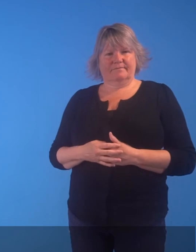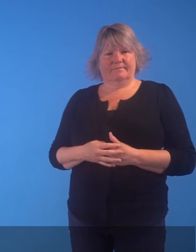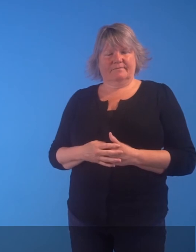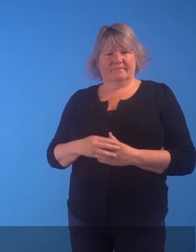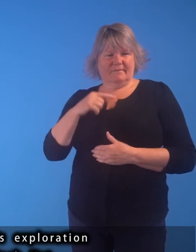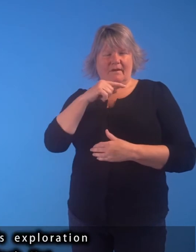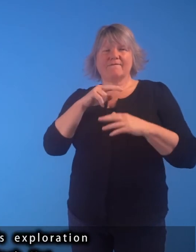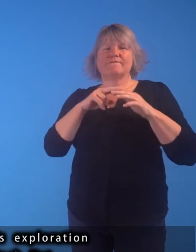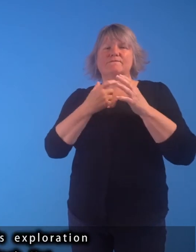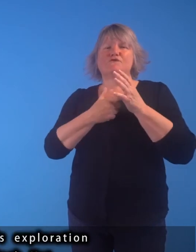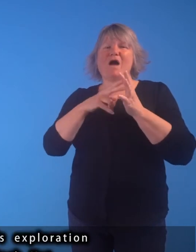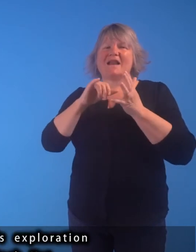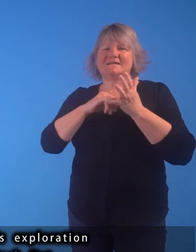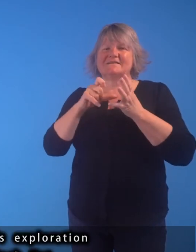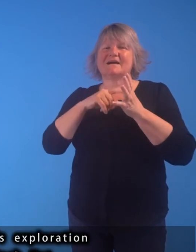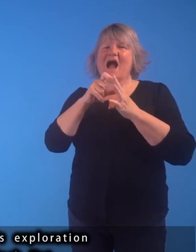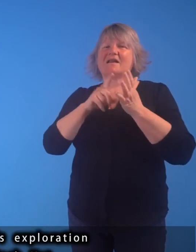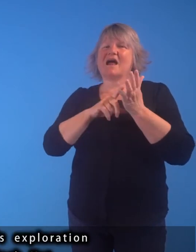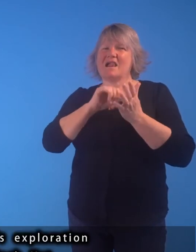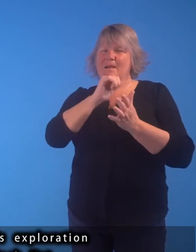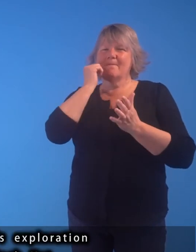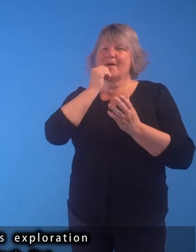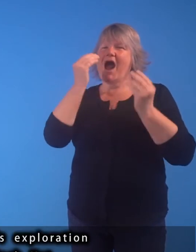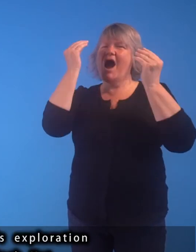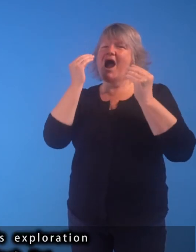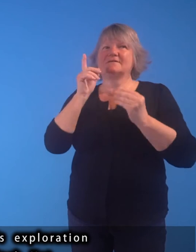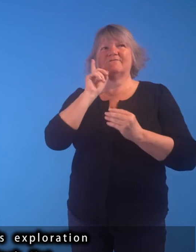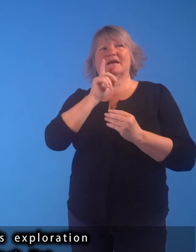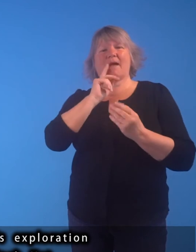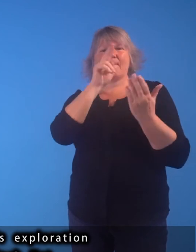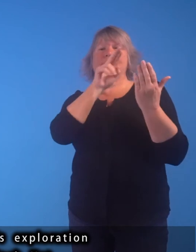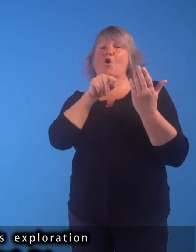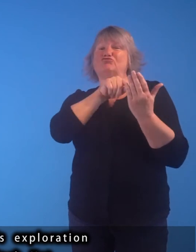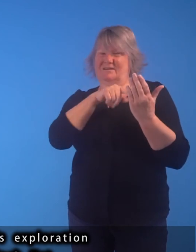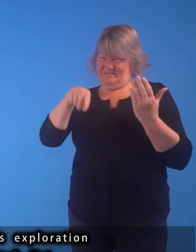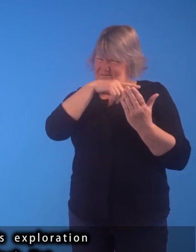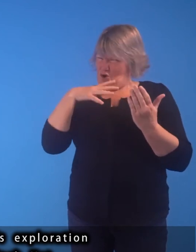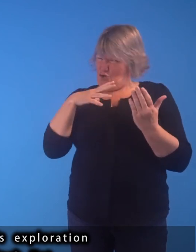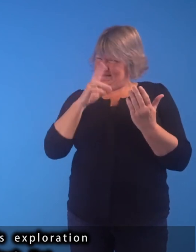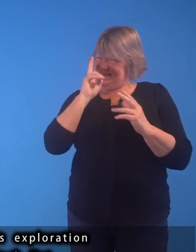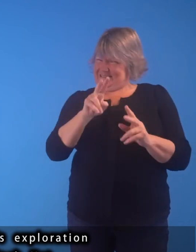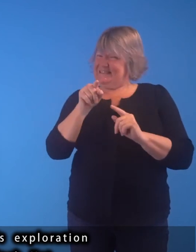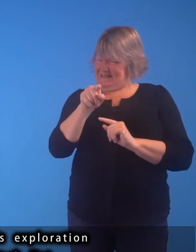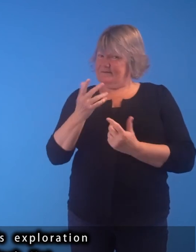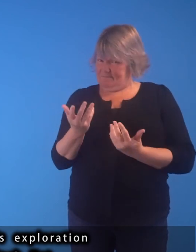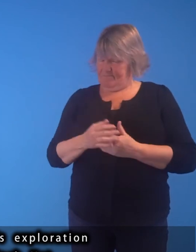We have already seen Frances Cadell's exploration of the female portrait in the black hat.